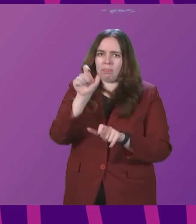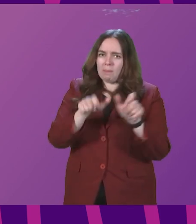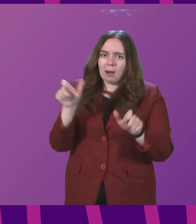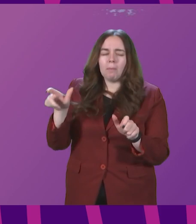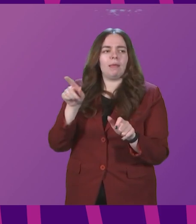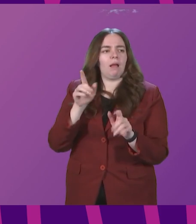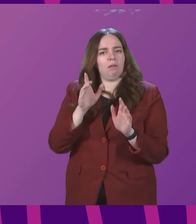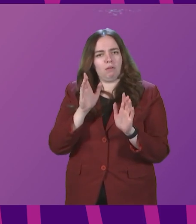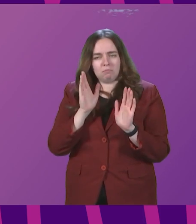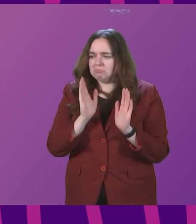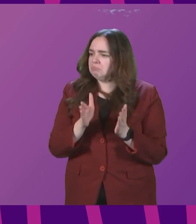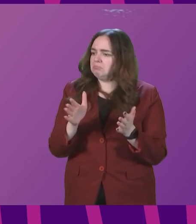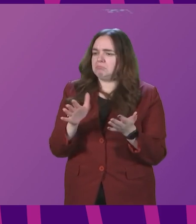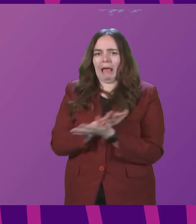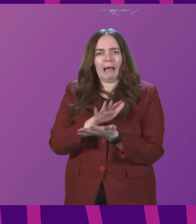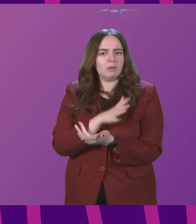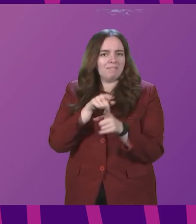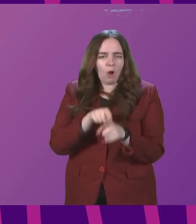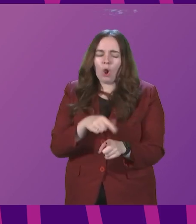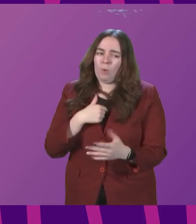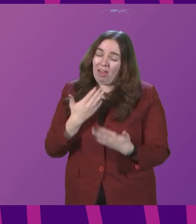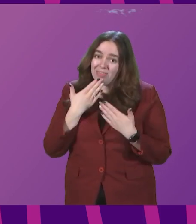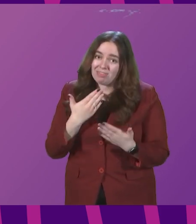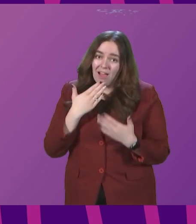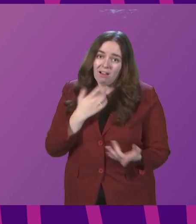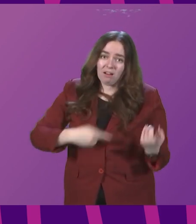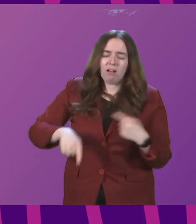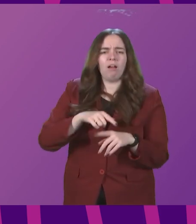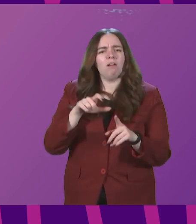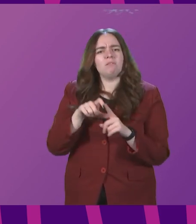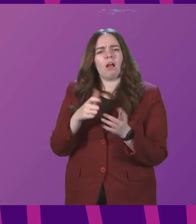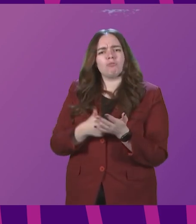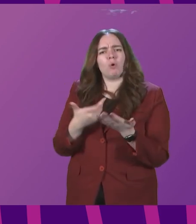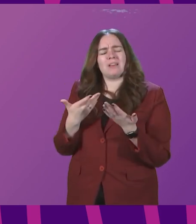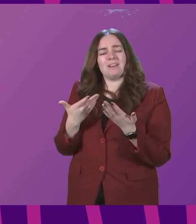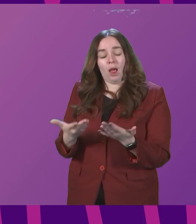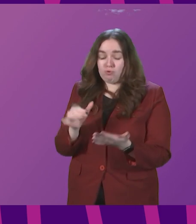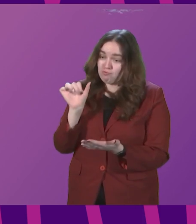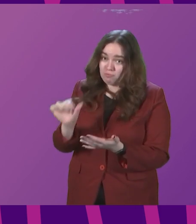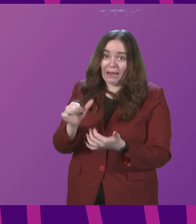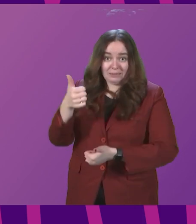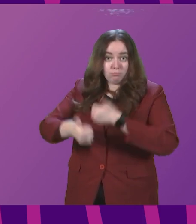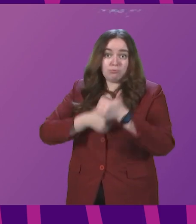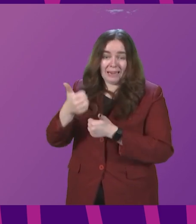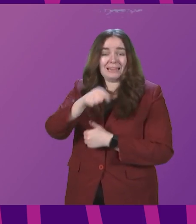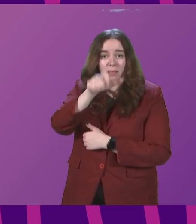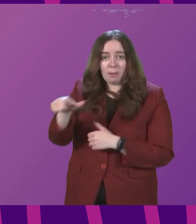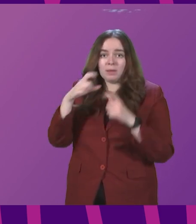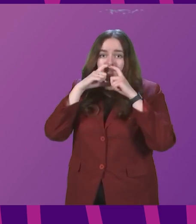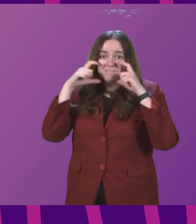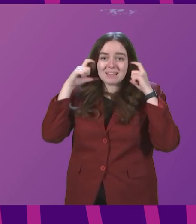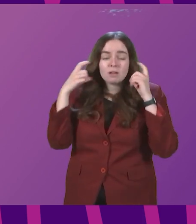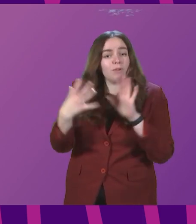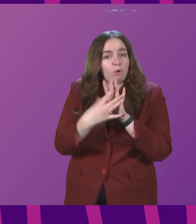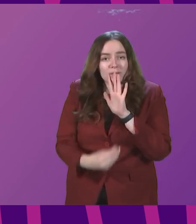willingly following, and I thank them again for that, Douglas Ross is now also rightly praising the public for. Face coverings, for